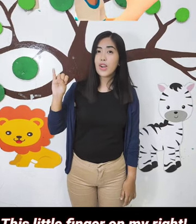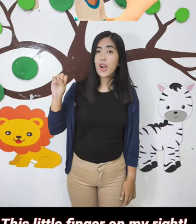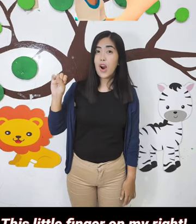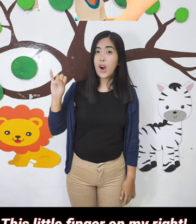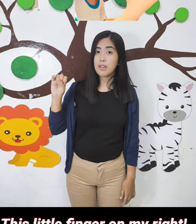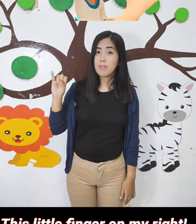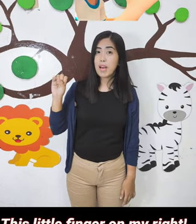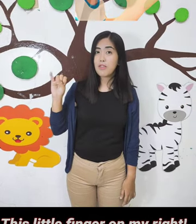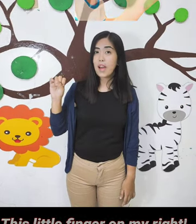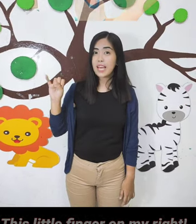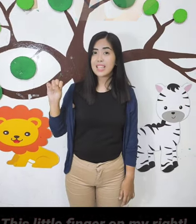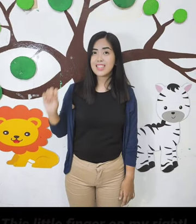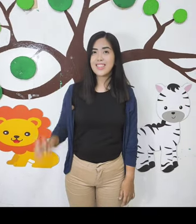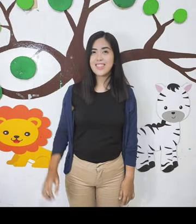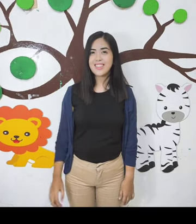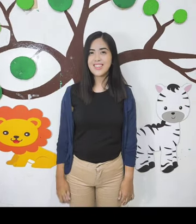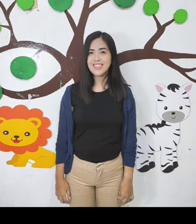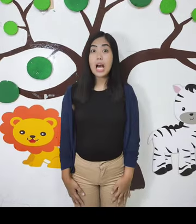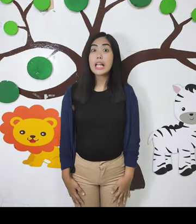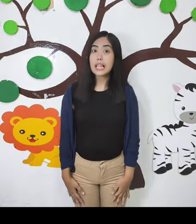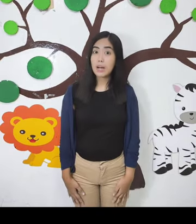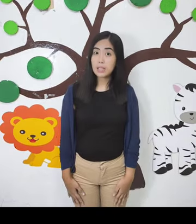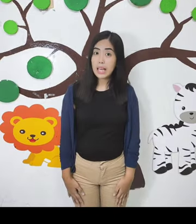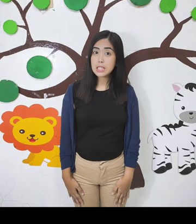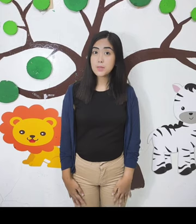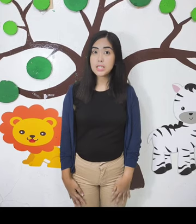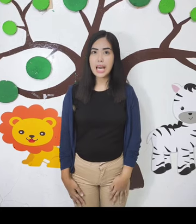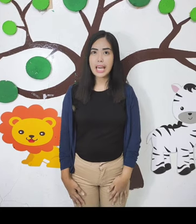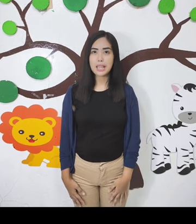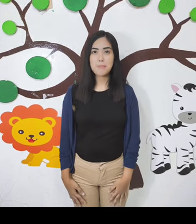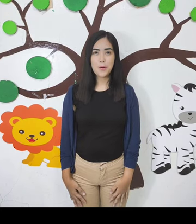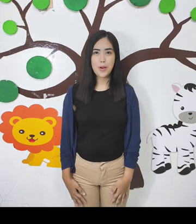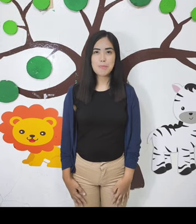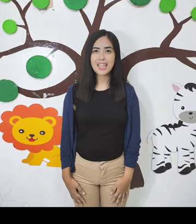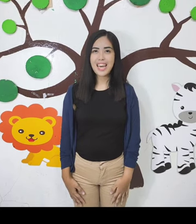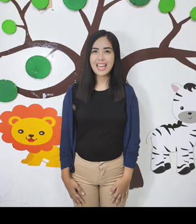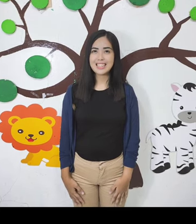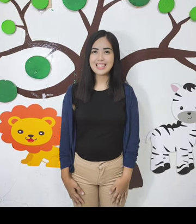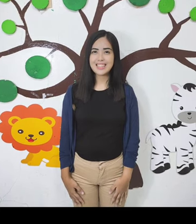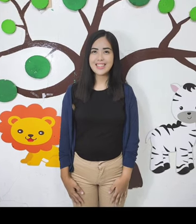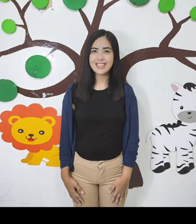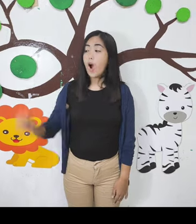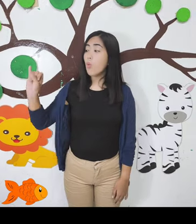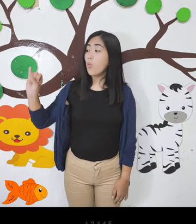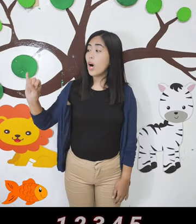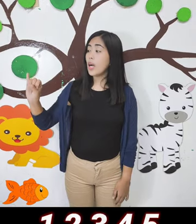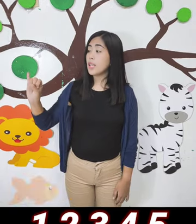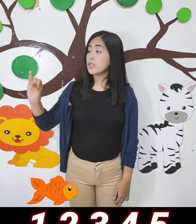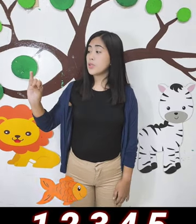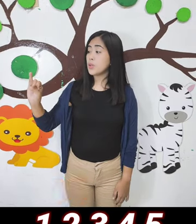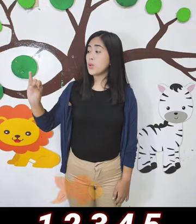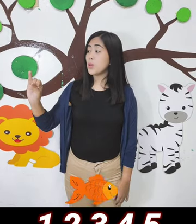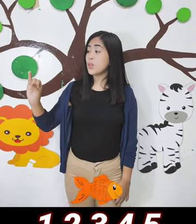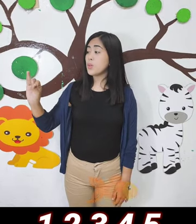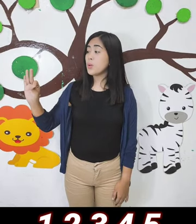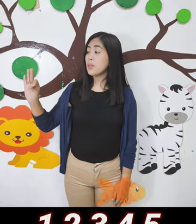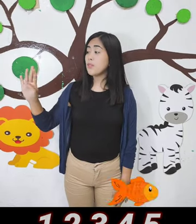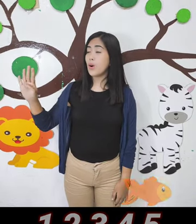on my right. Now, let's recite the poem again. 1, 2, 3, 4,